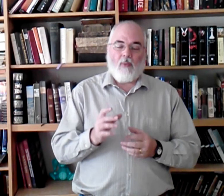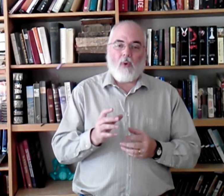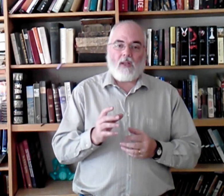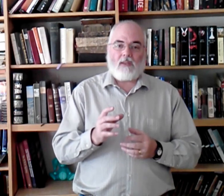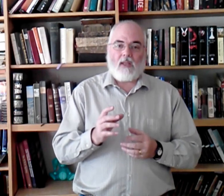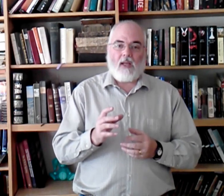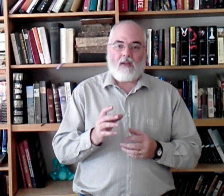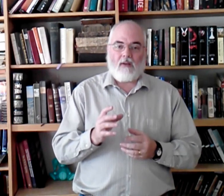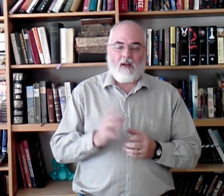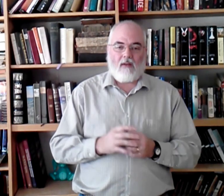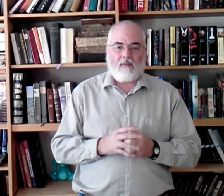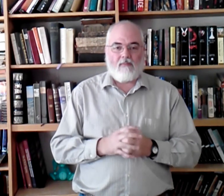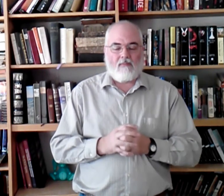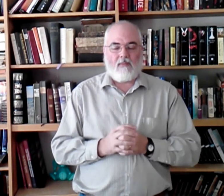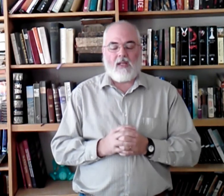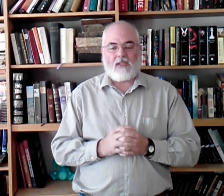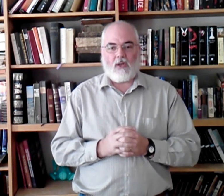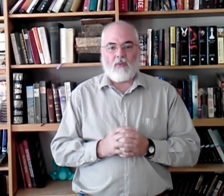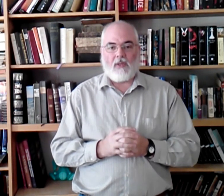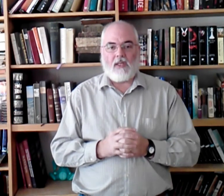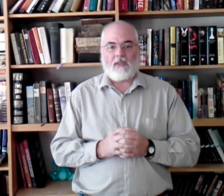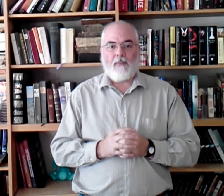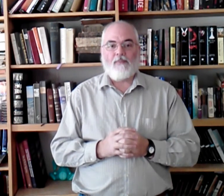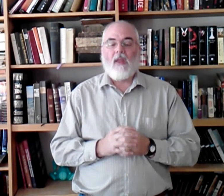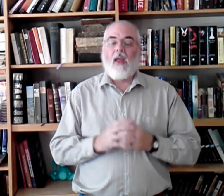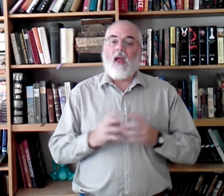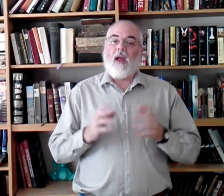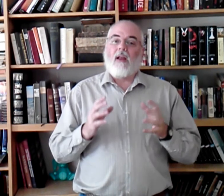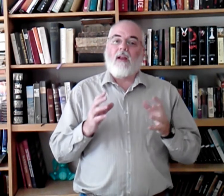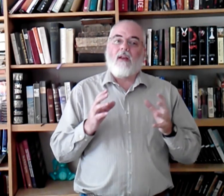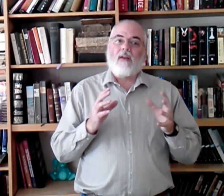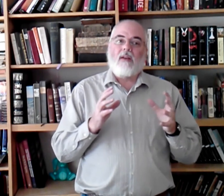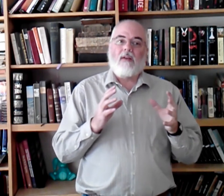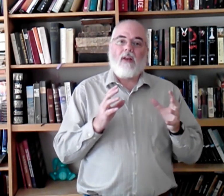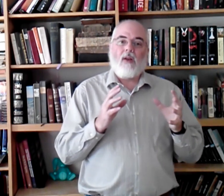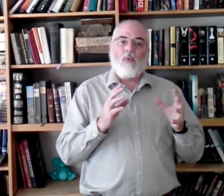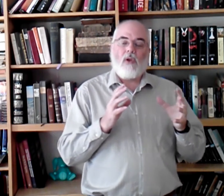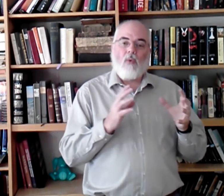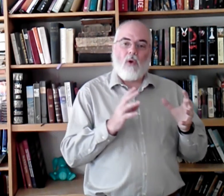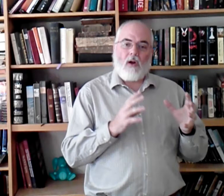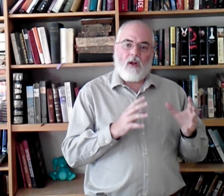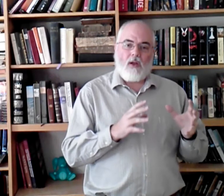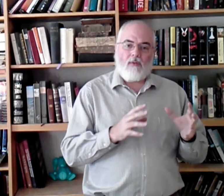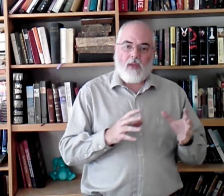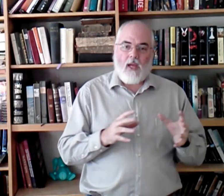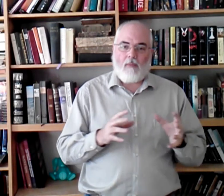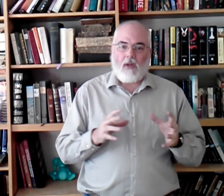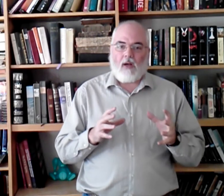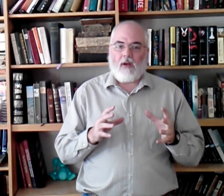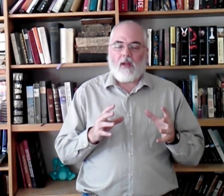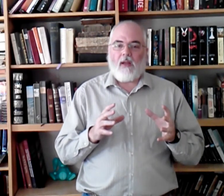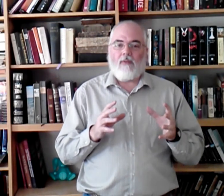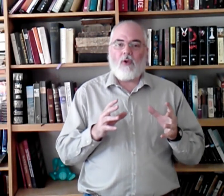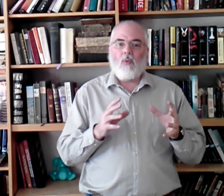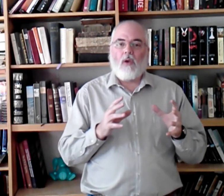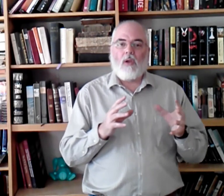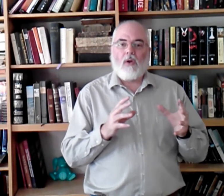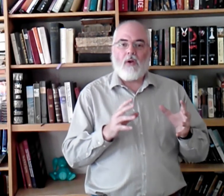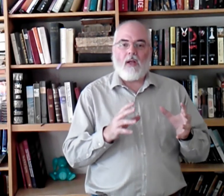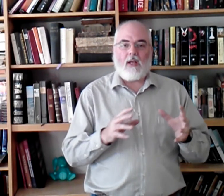points in getting started with this. When you're learning your vocabulary, if you will learn it